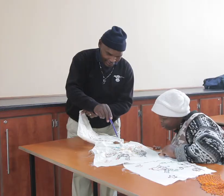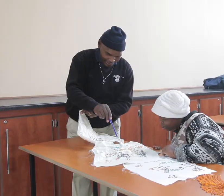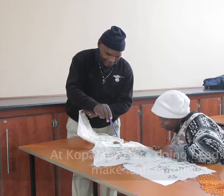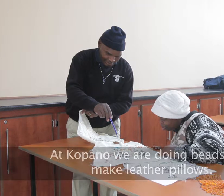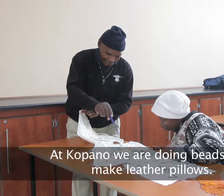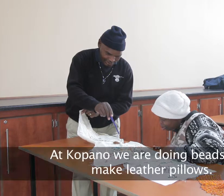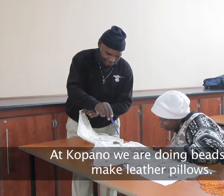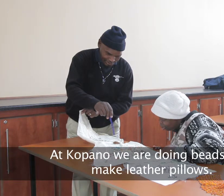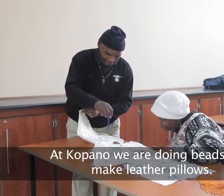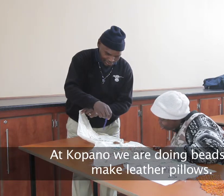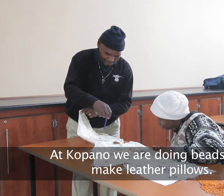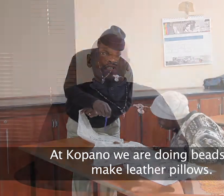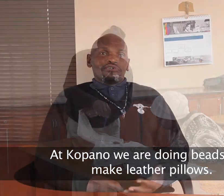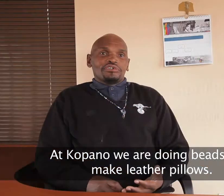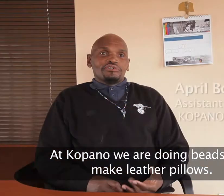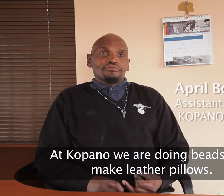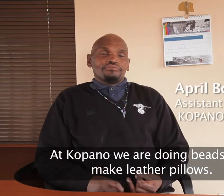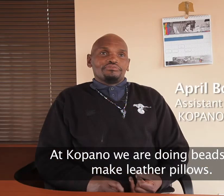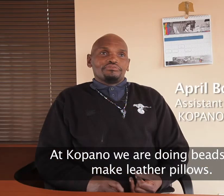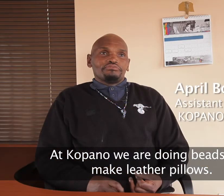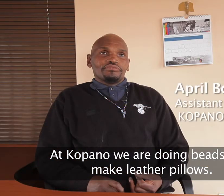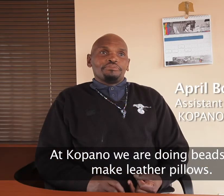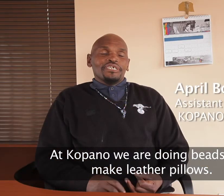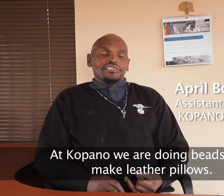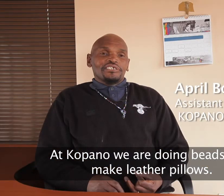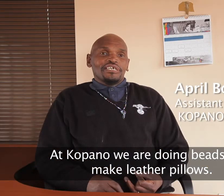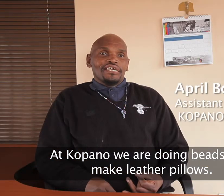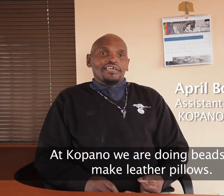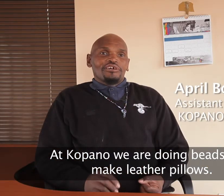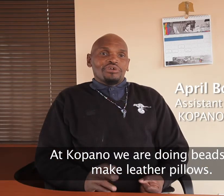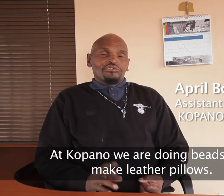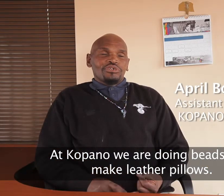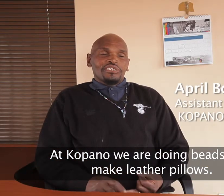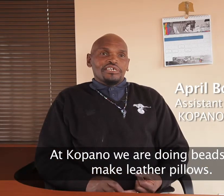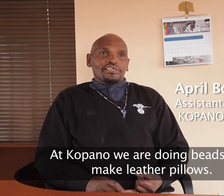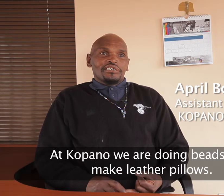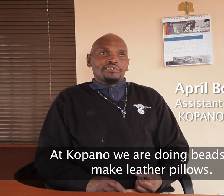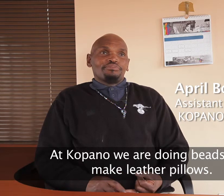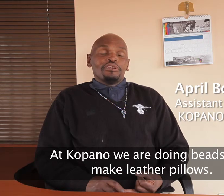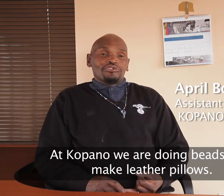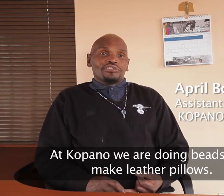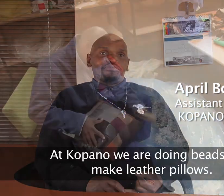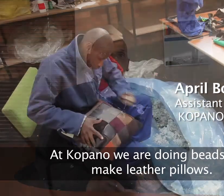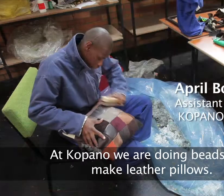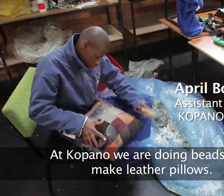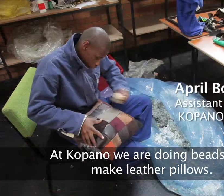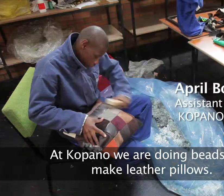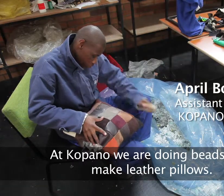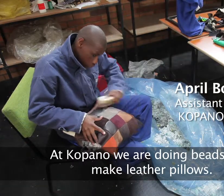At Copano we are doing the beads, we are doing the pillows, we are working